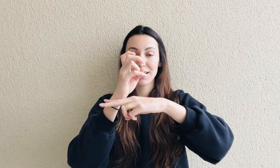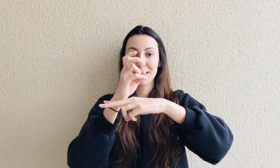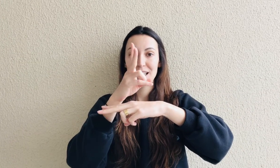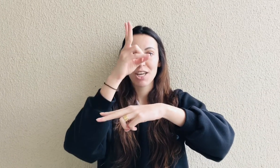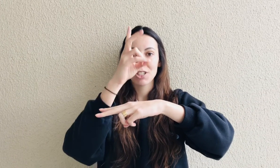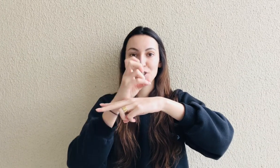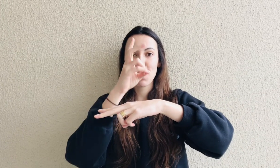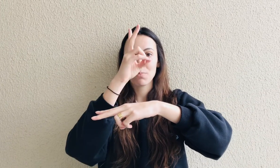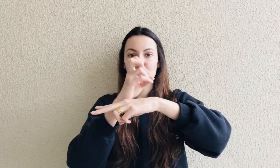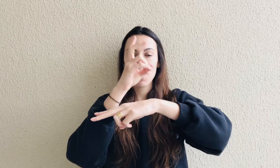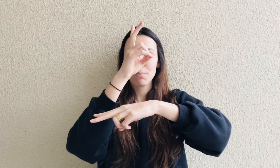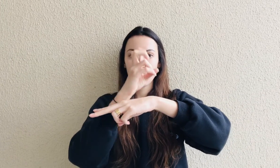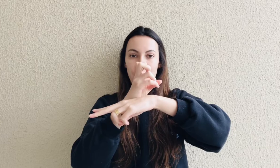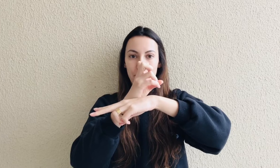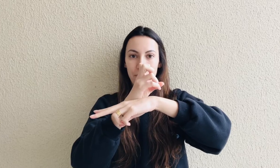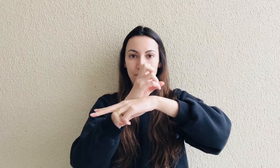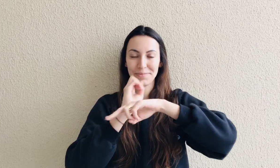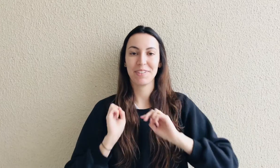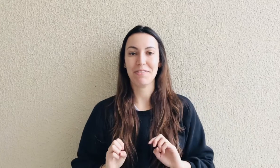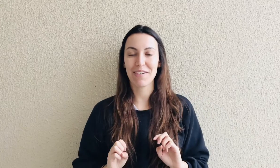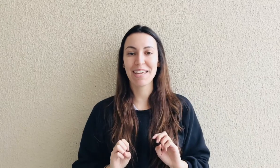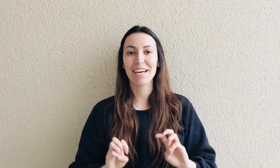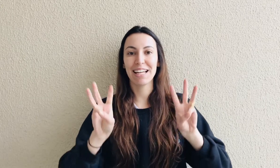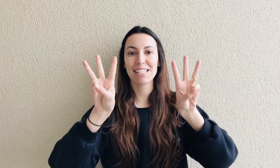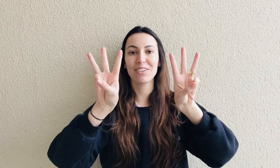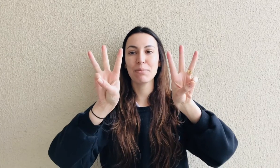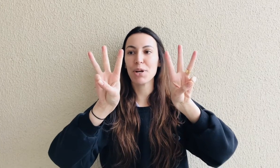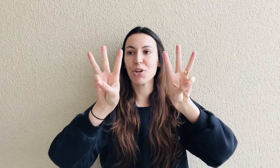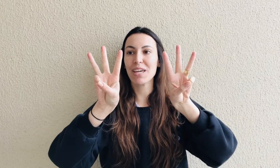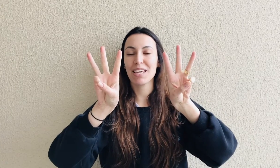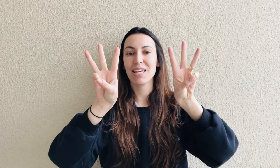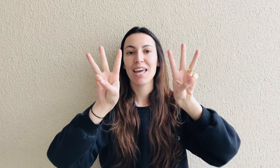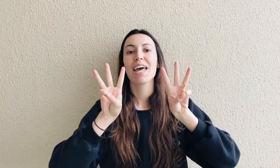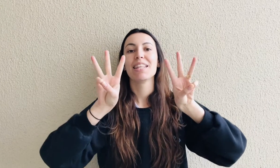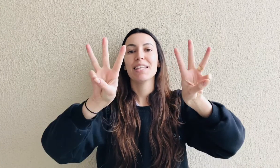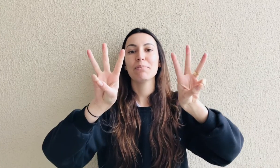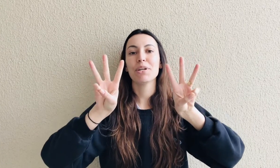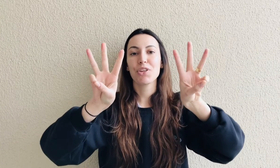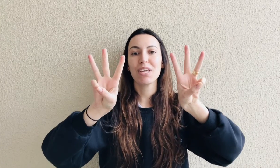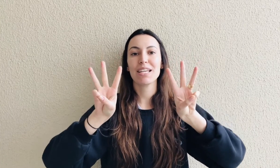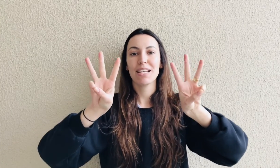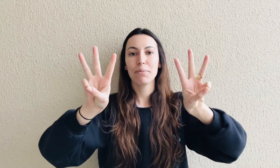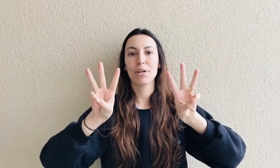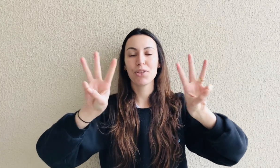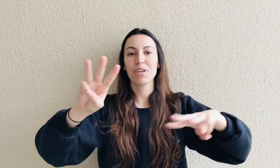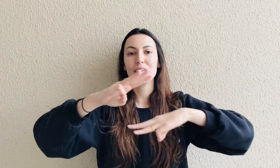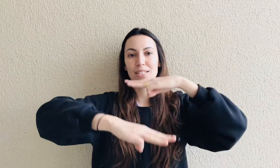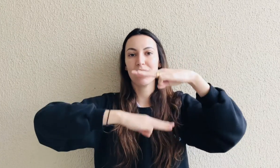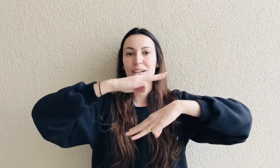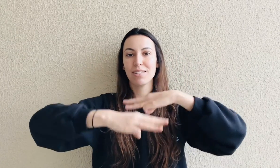jump, jump, jump. Very good. Let's go number 3. Number 3, number 3, turn,